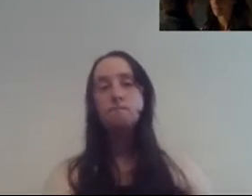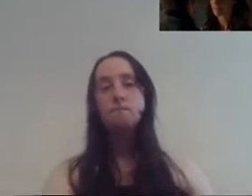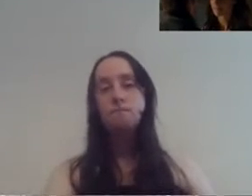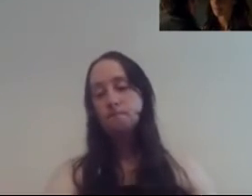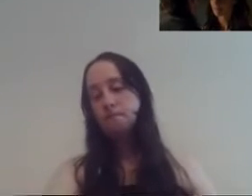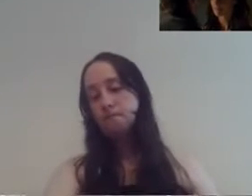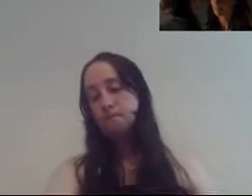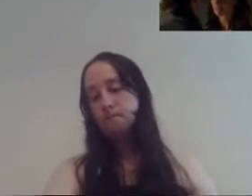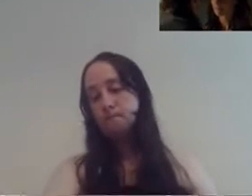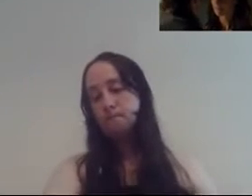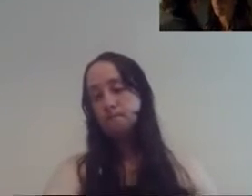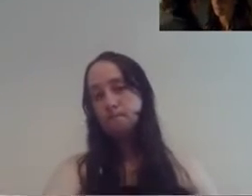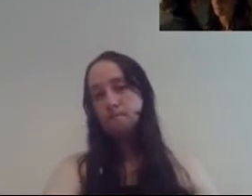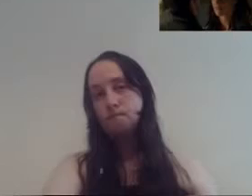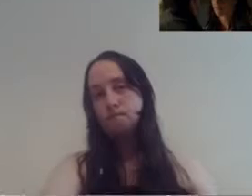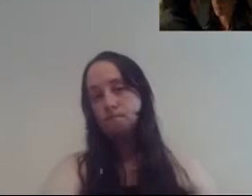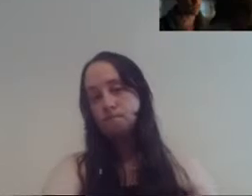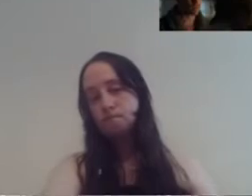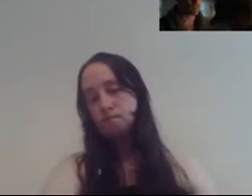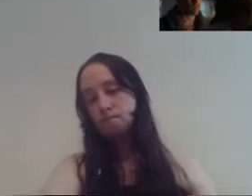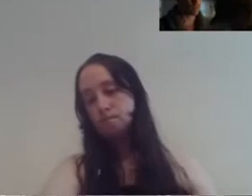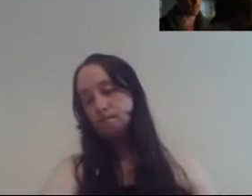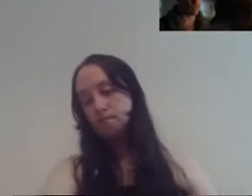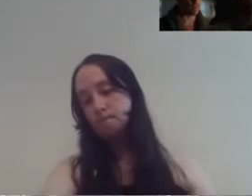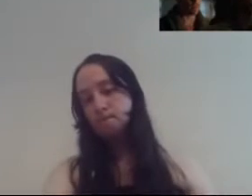that I should have taken to heart you remember?